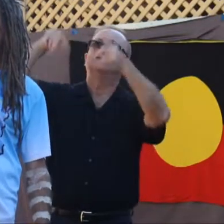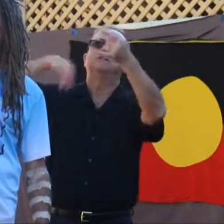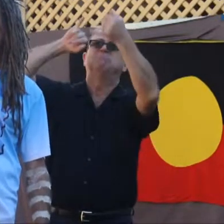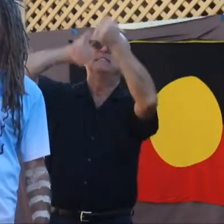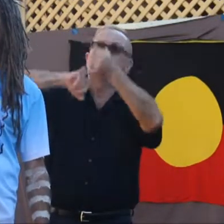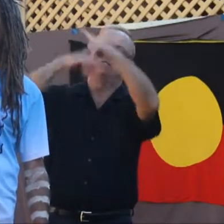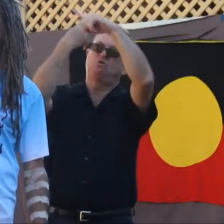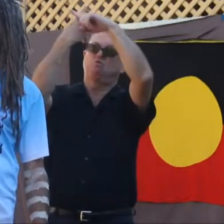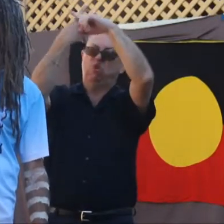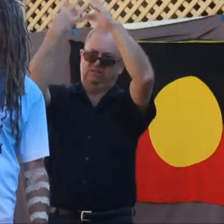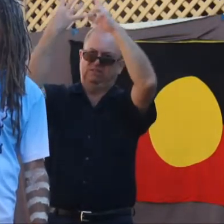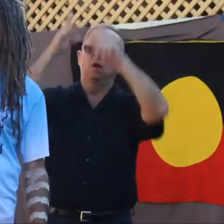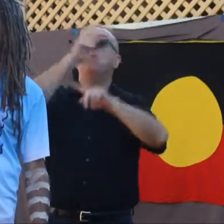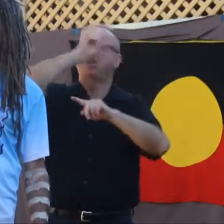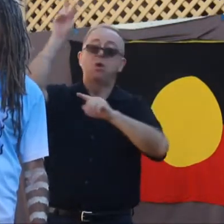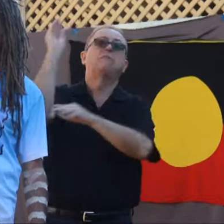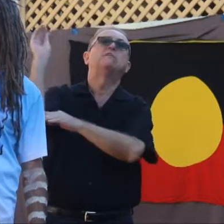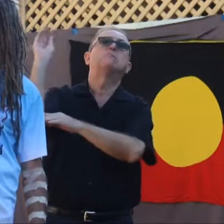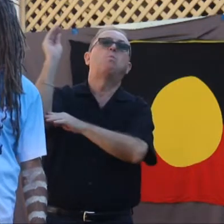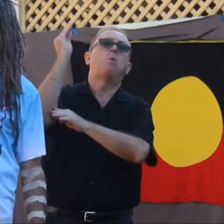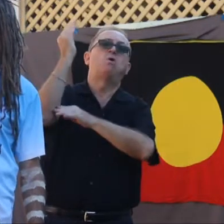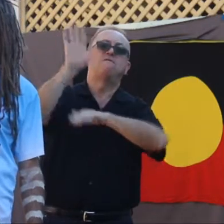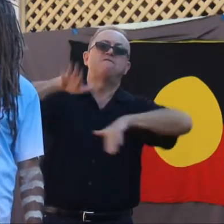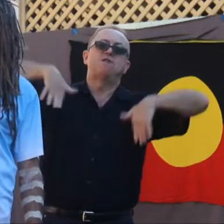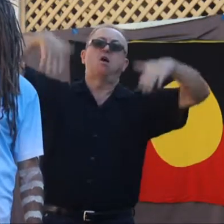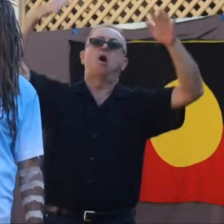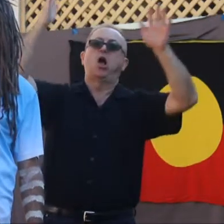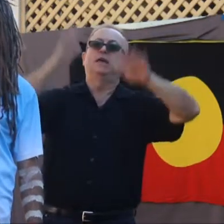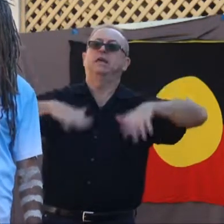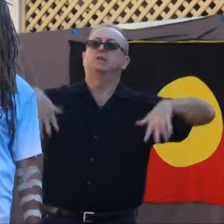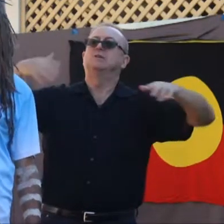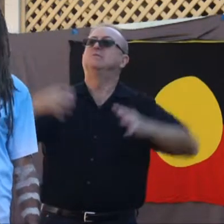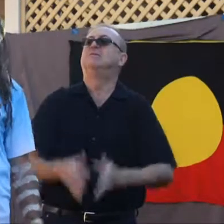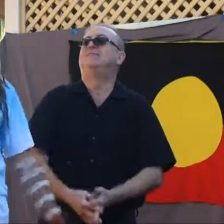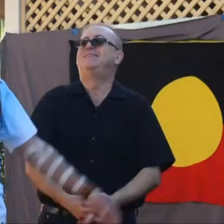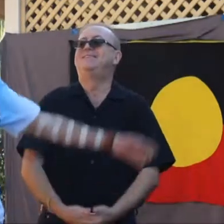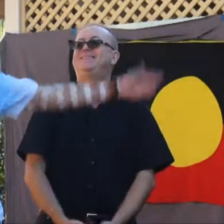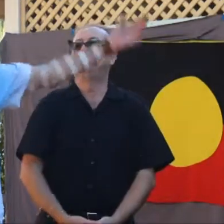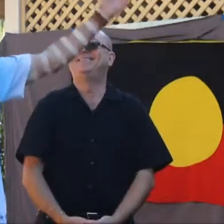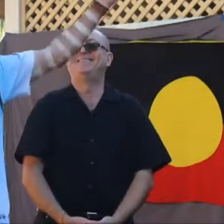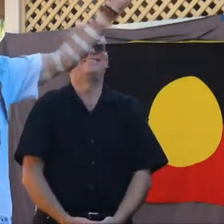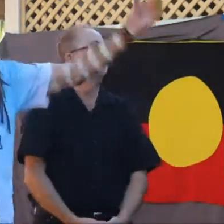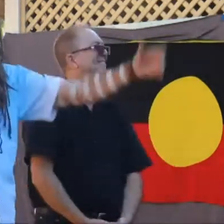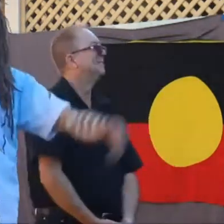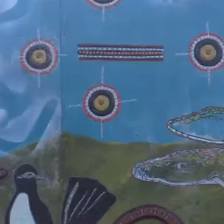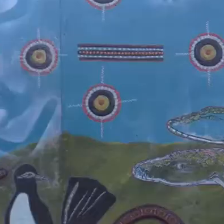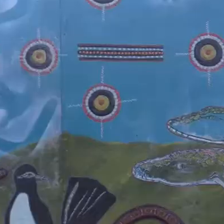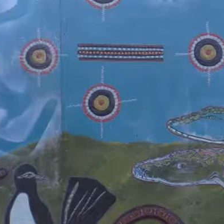we're looking at the swan flying. There we go. All right. The other symbol are the, are our,